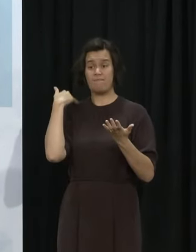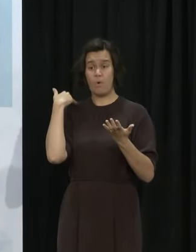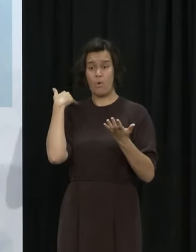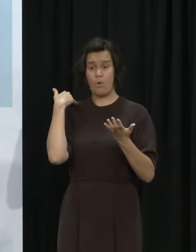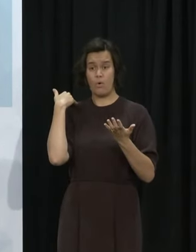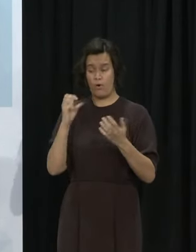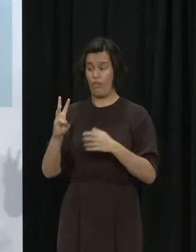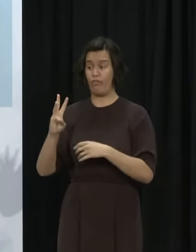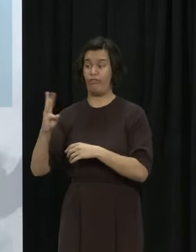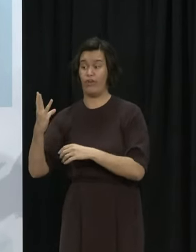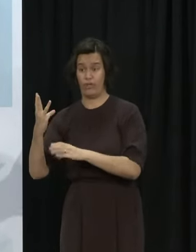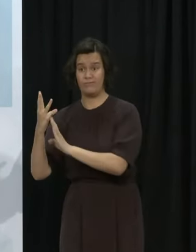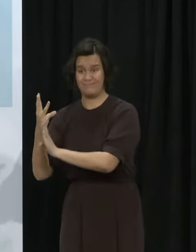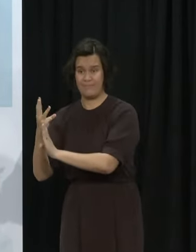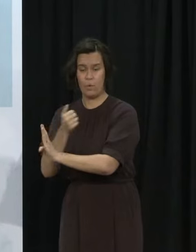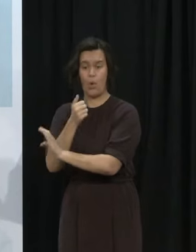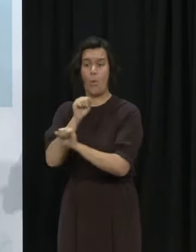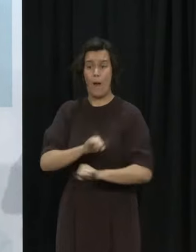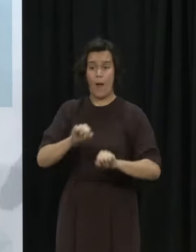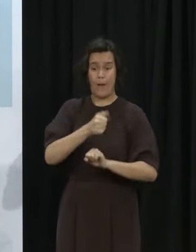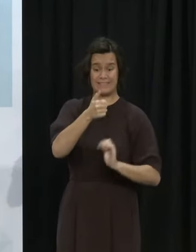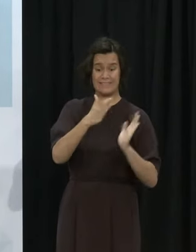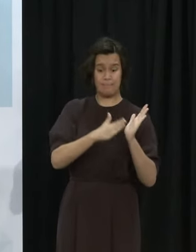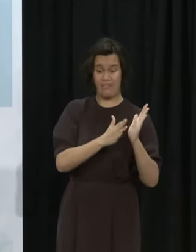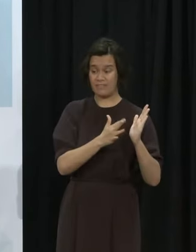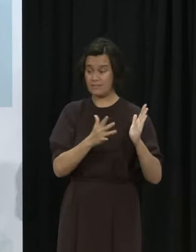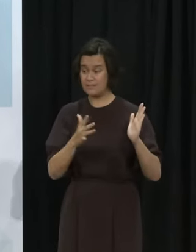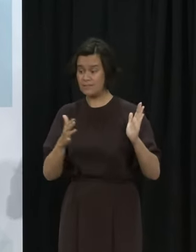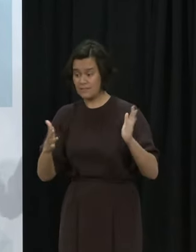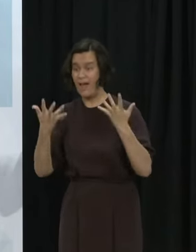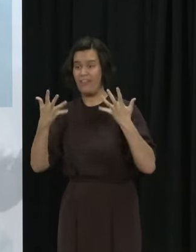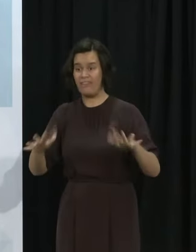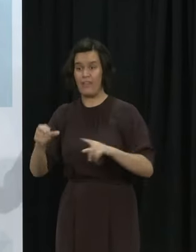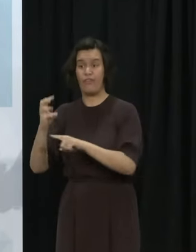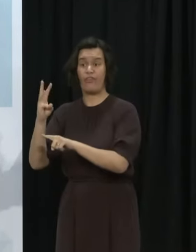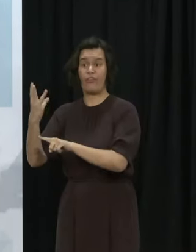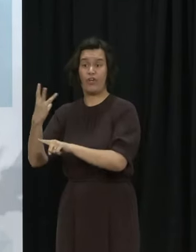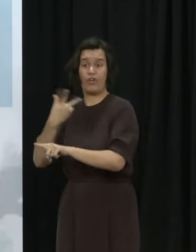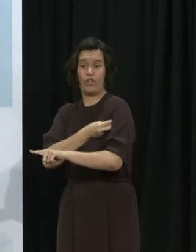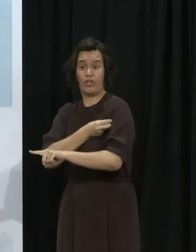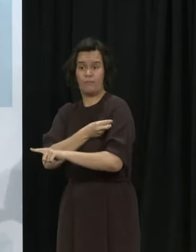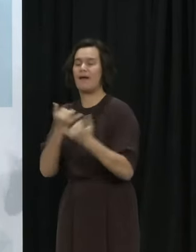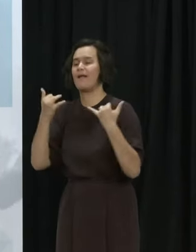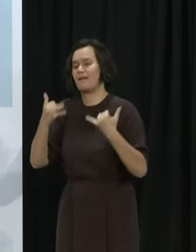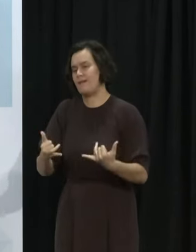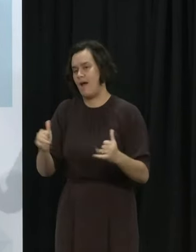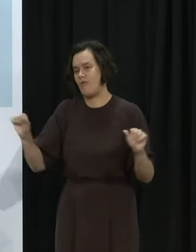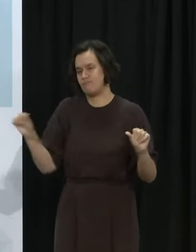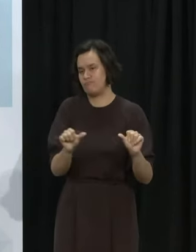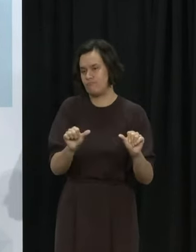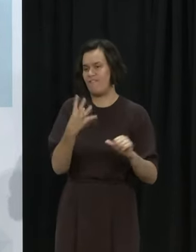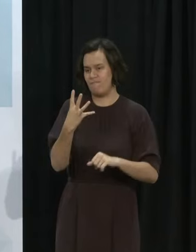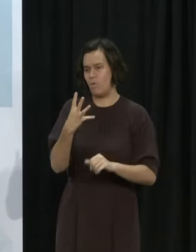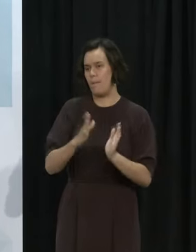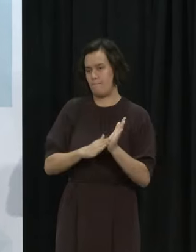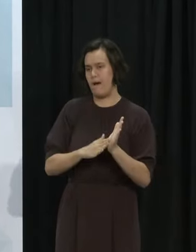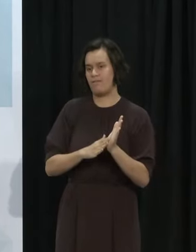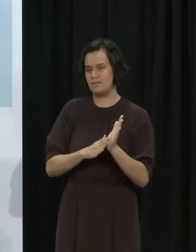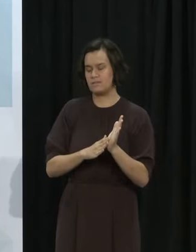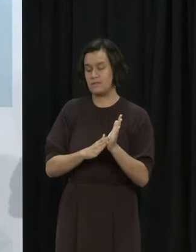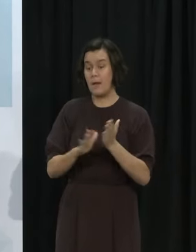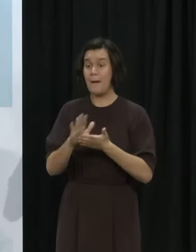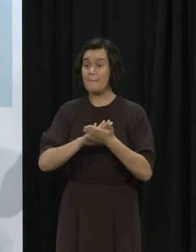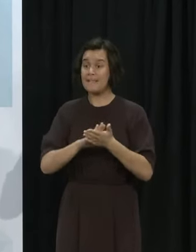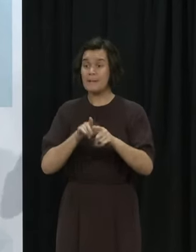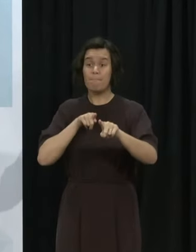to get their boosters from six months after their second dose to four months after their second dose. That means that around